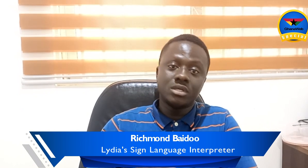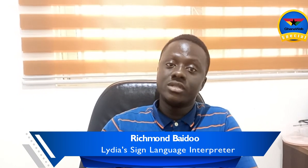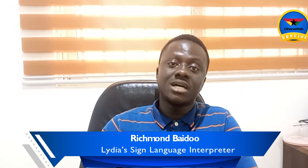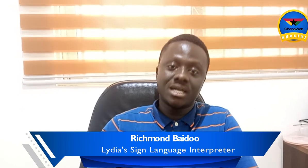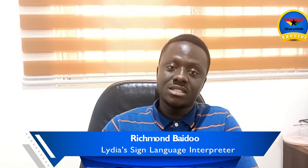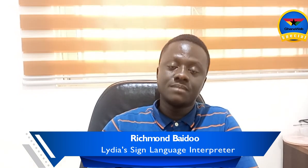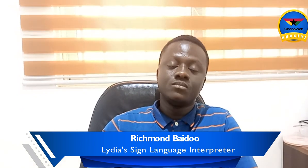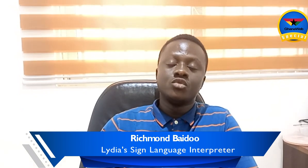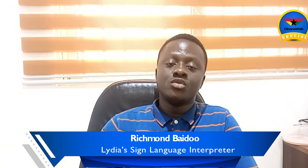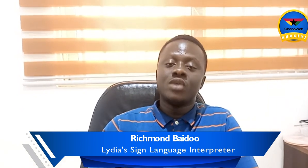greater heights.